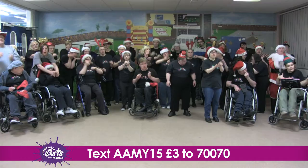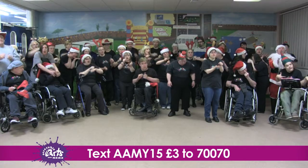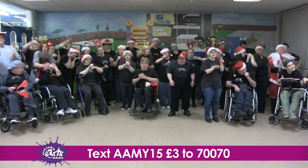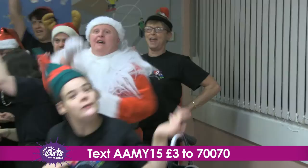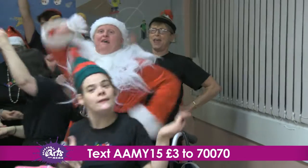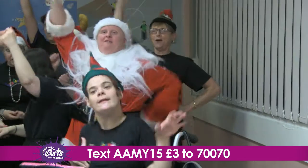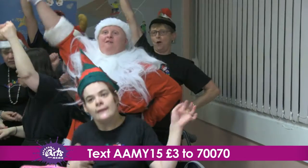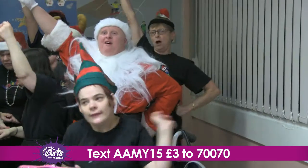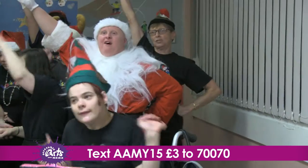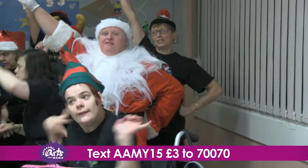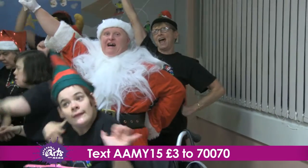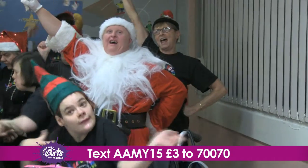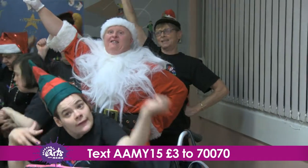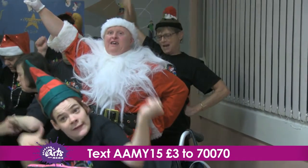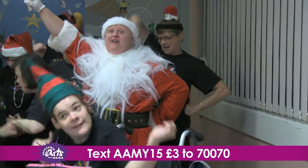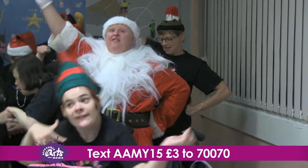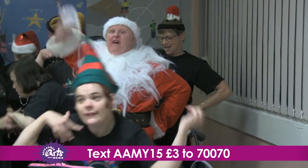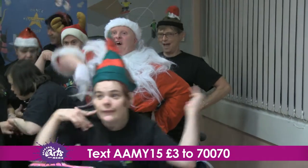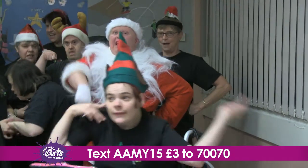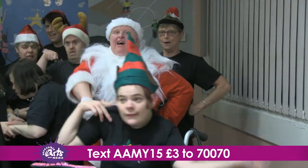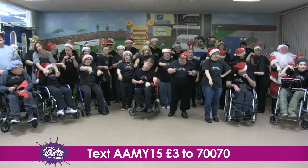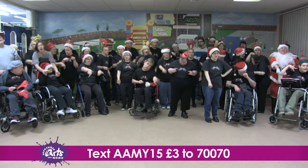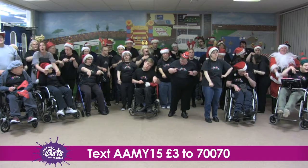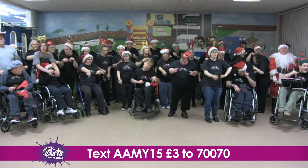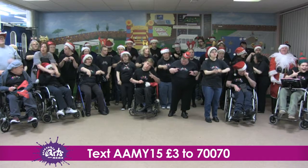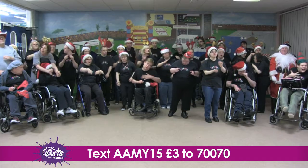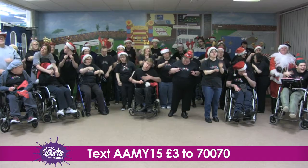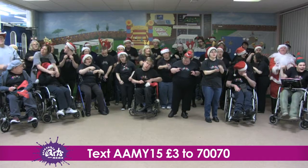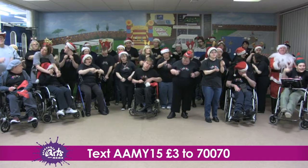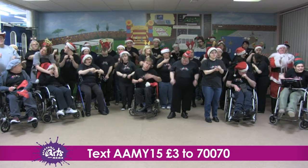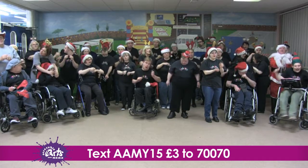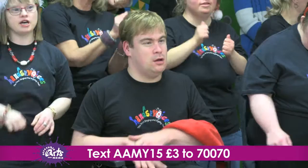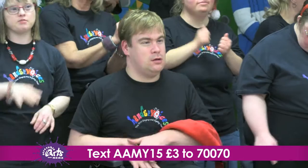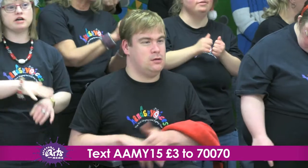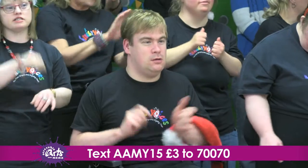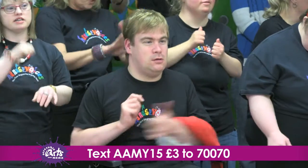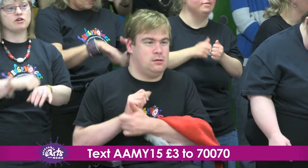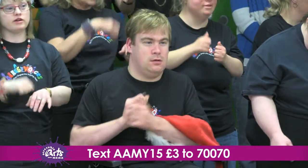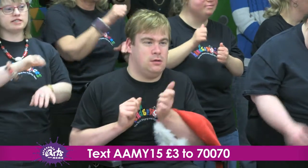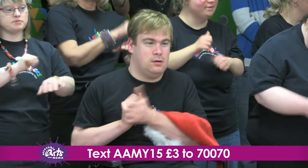want a hippopotamus for Christmas.